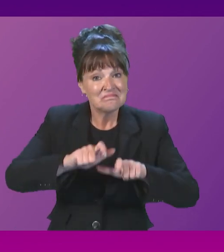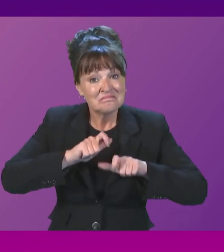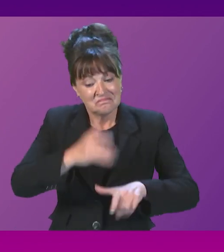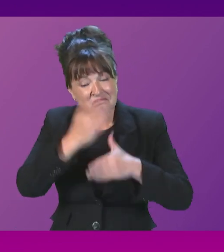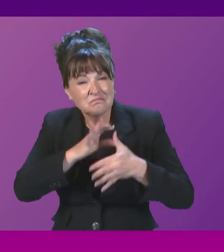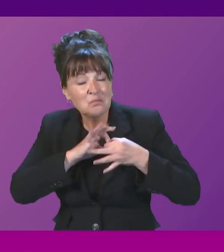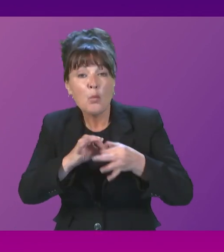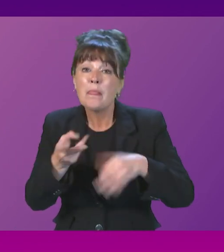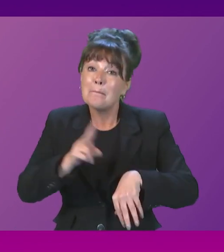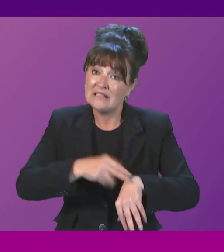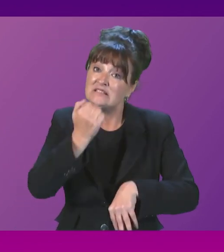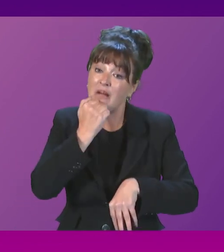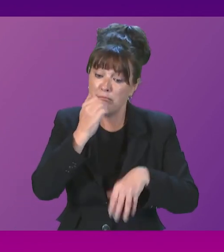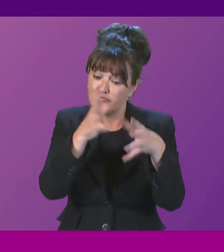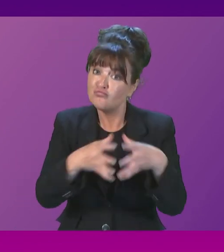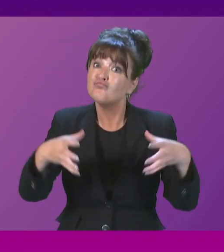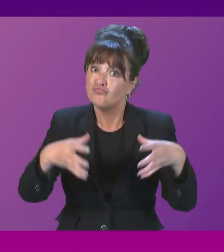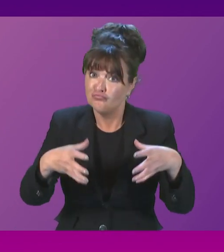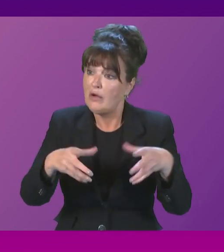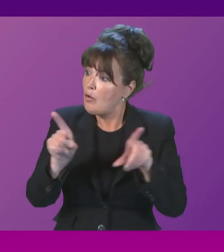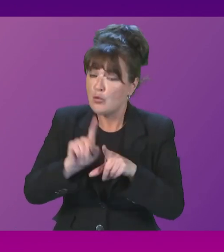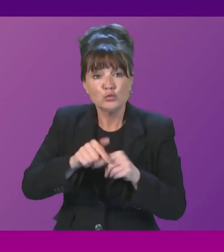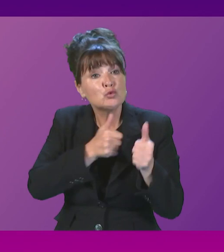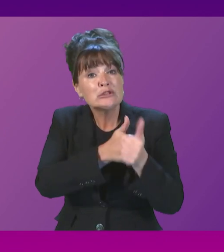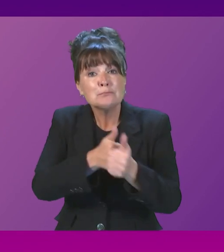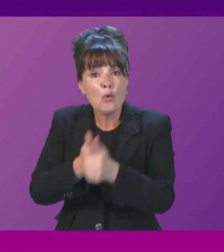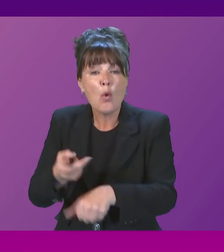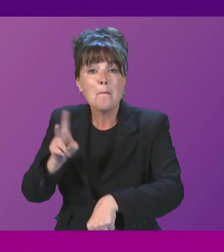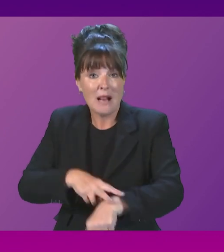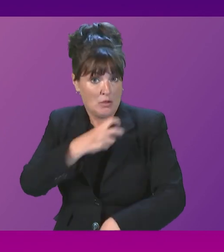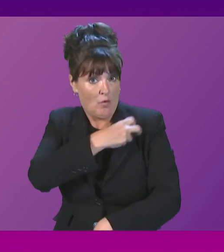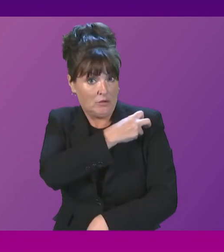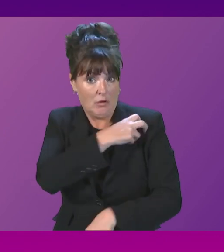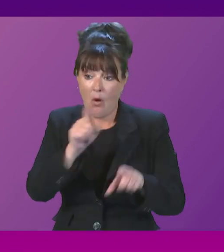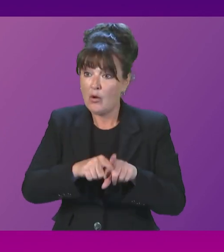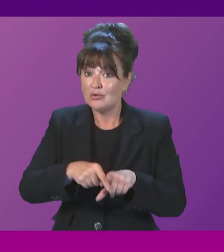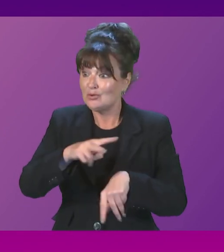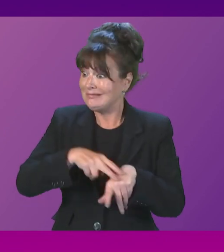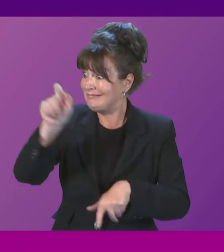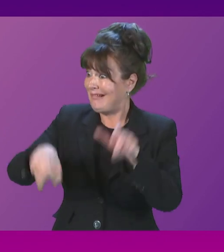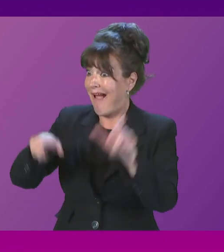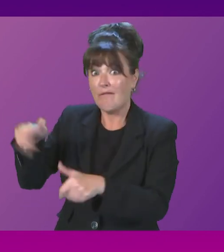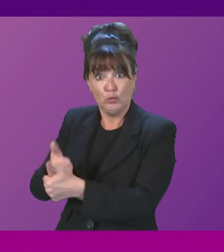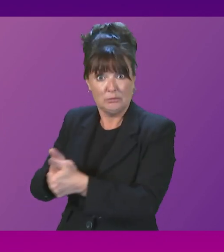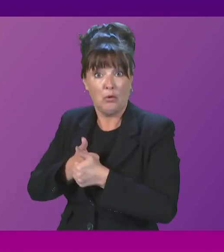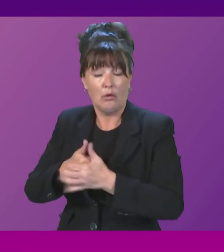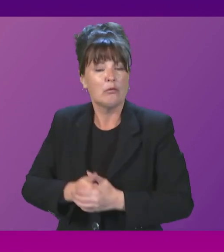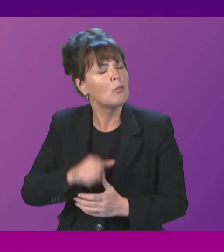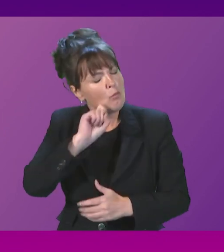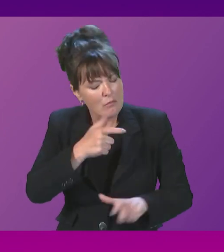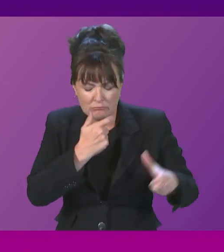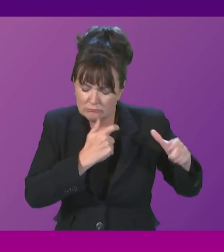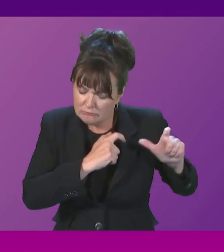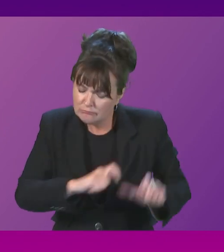police numbers and to work to support our police officers and those staff who support our police officers. We will continue to